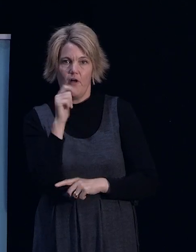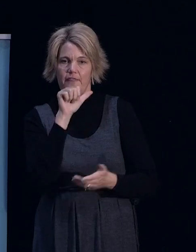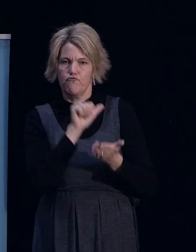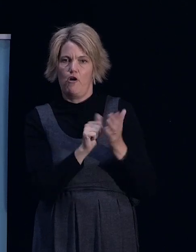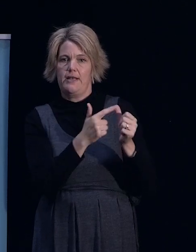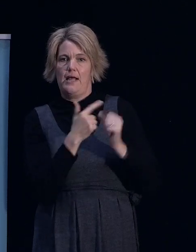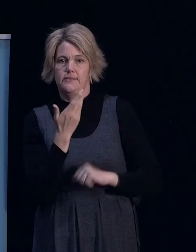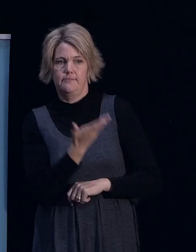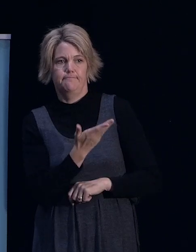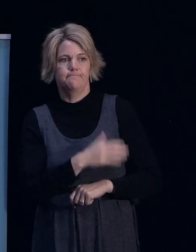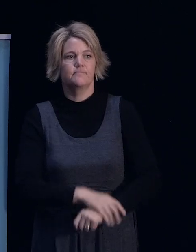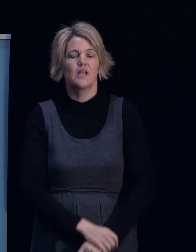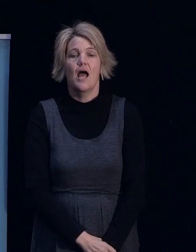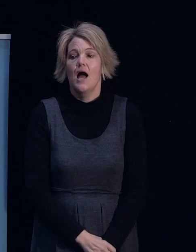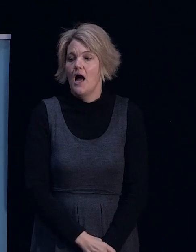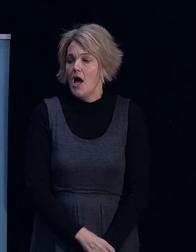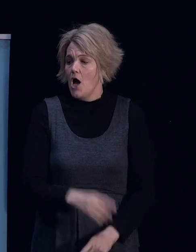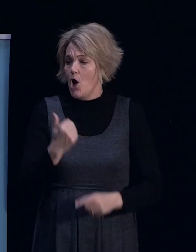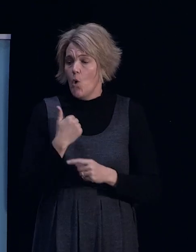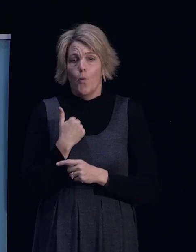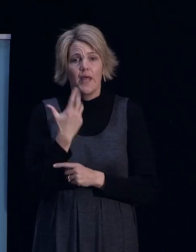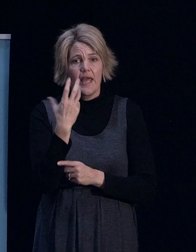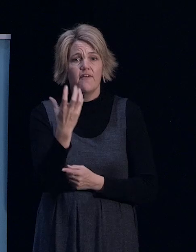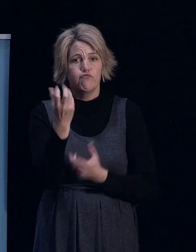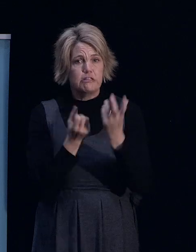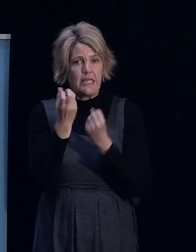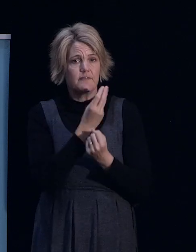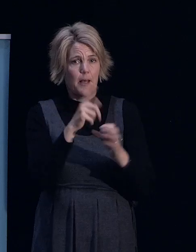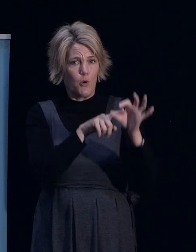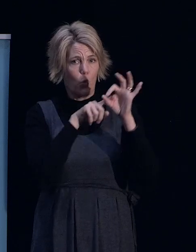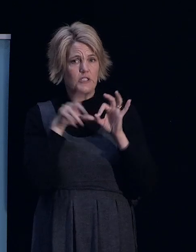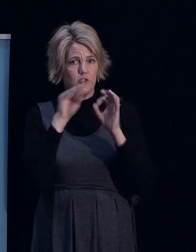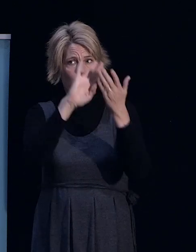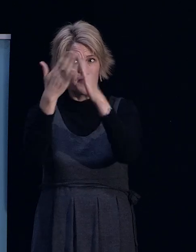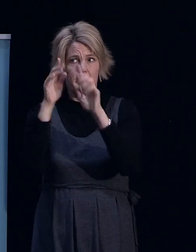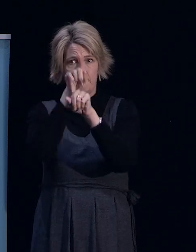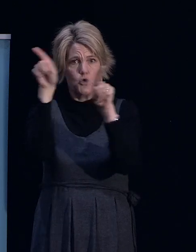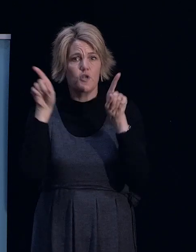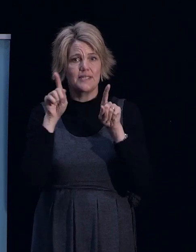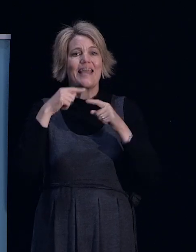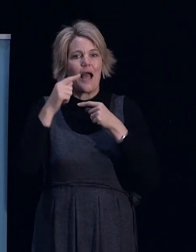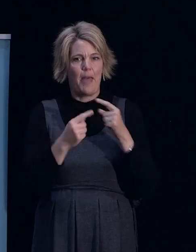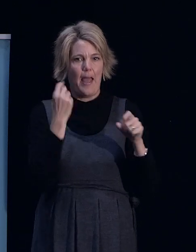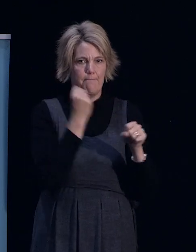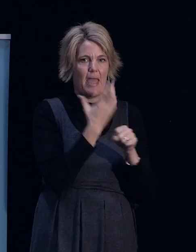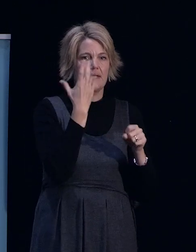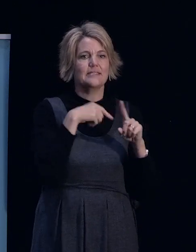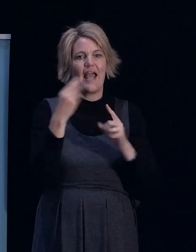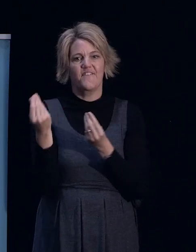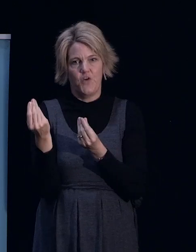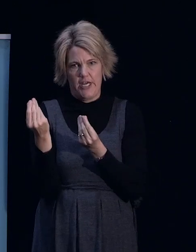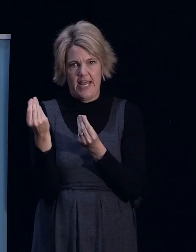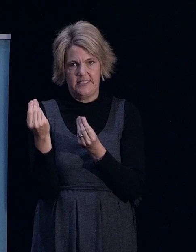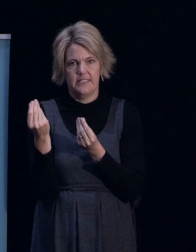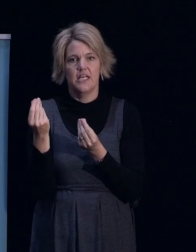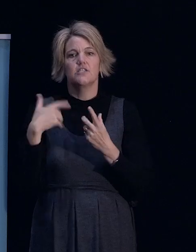moving on, what I'll do, there's some questions that we have received from the community about banks and finance. Well, I'll pass